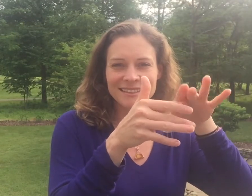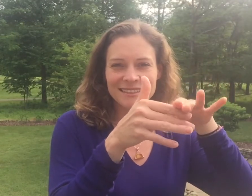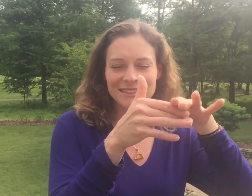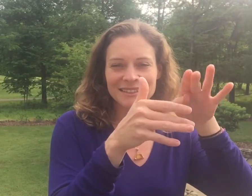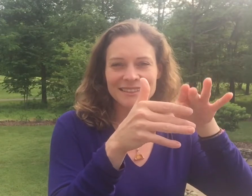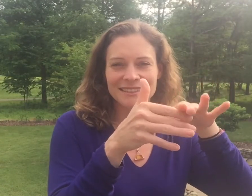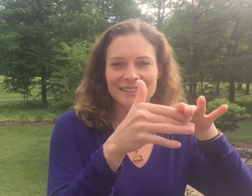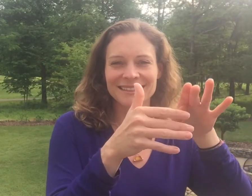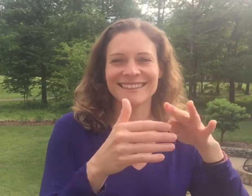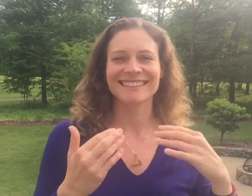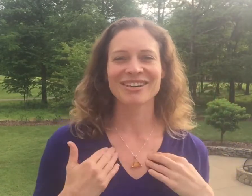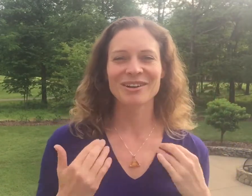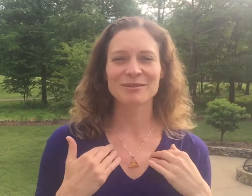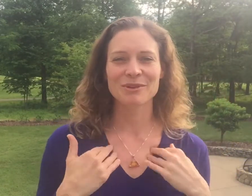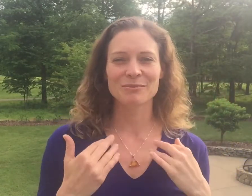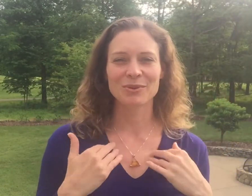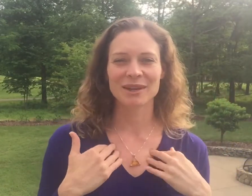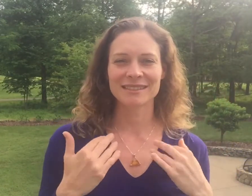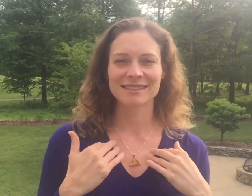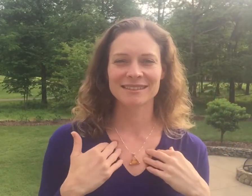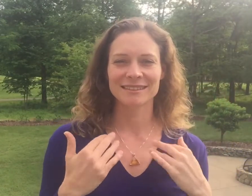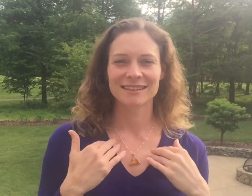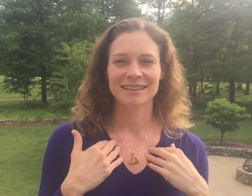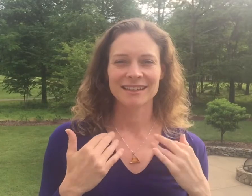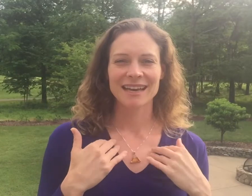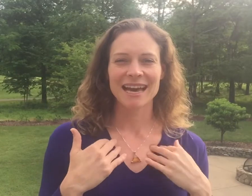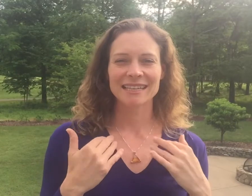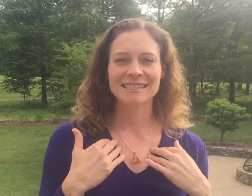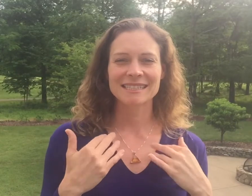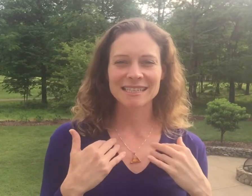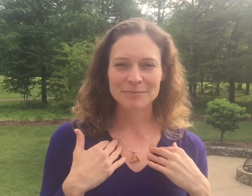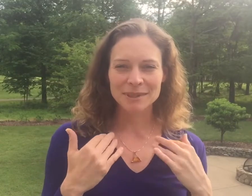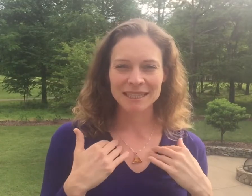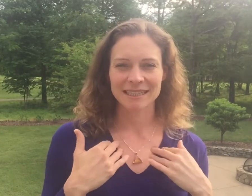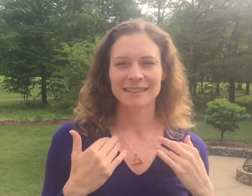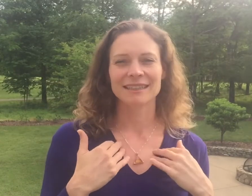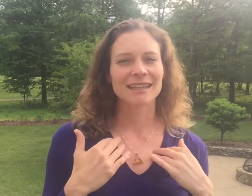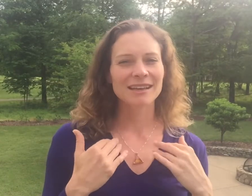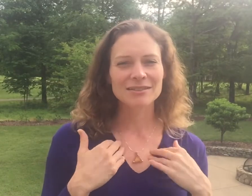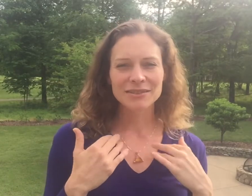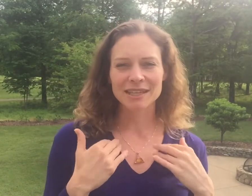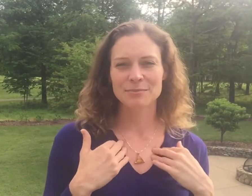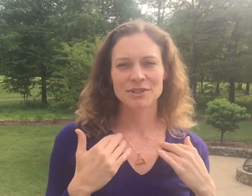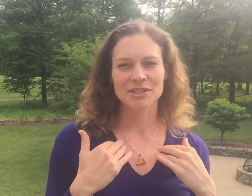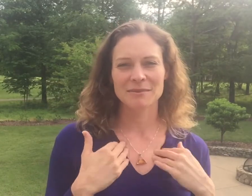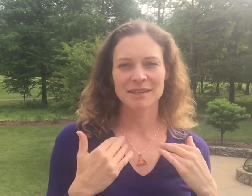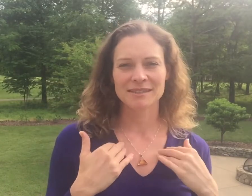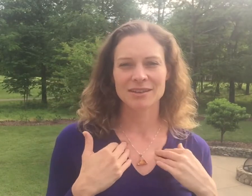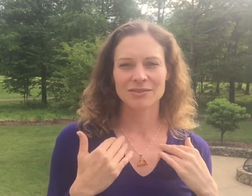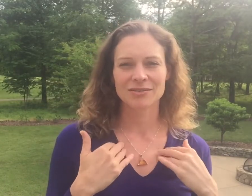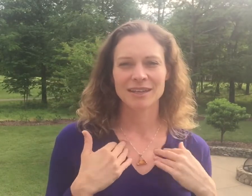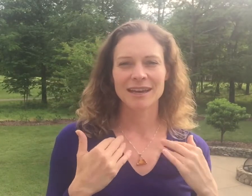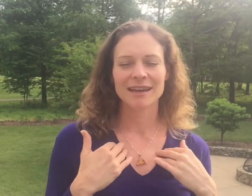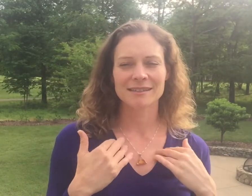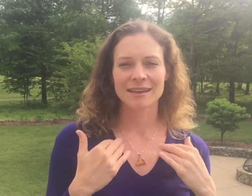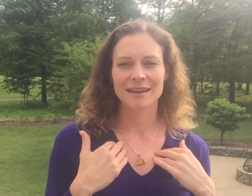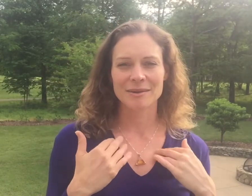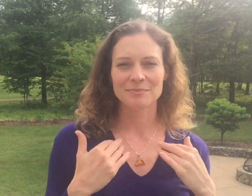Good. And collarbone points. I deeply love and appreciate myself as I am.